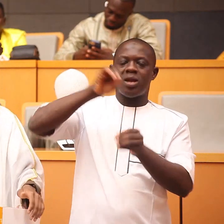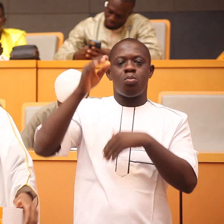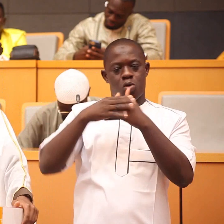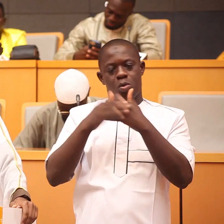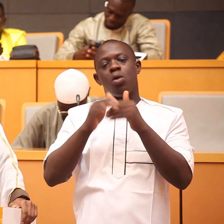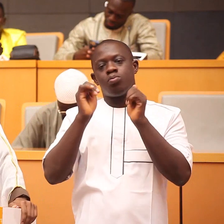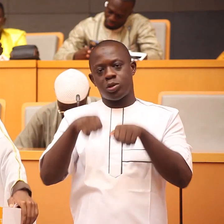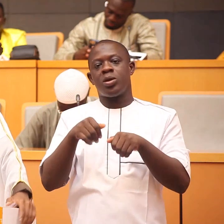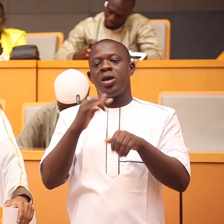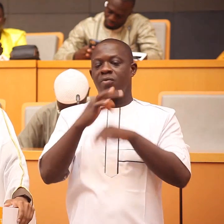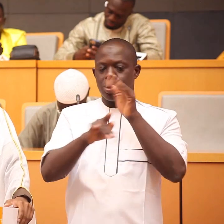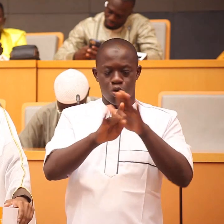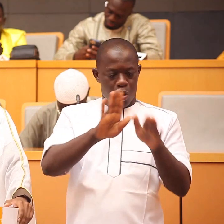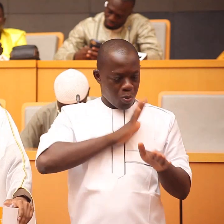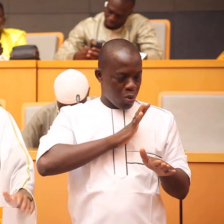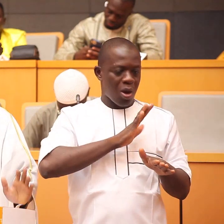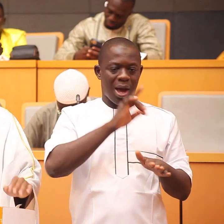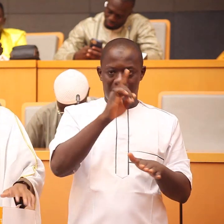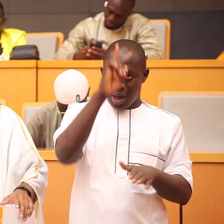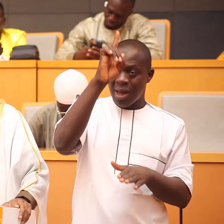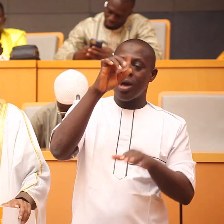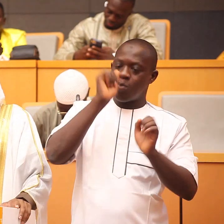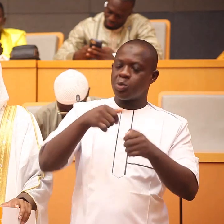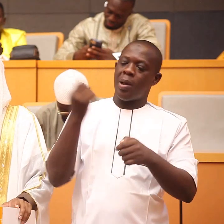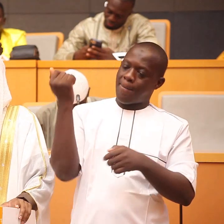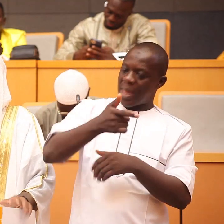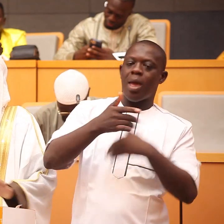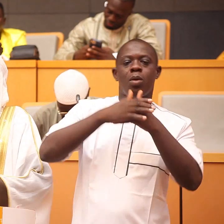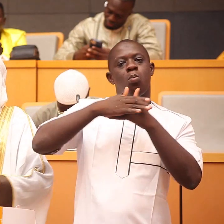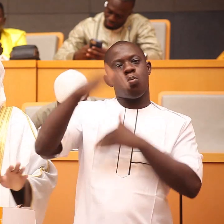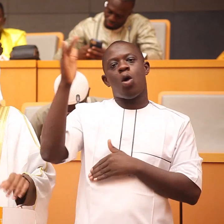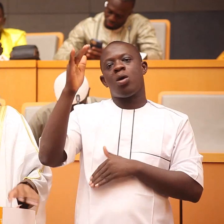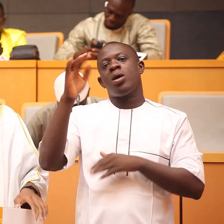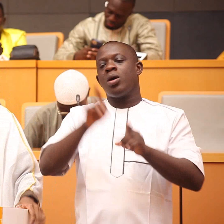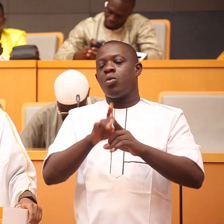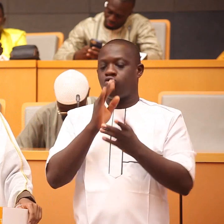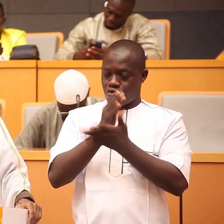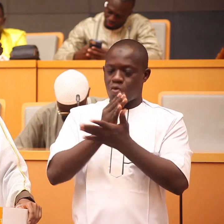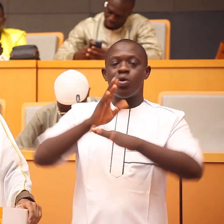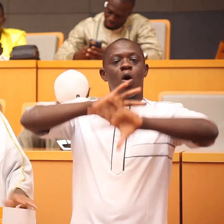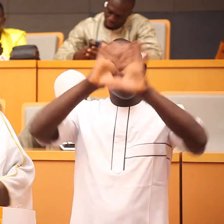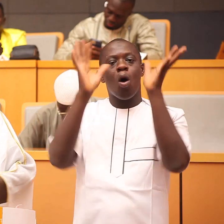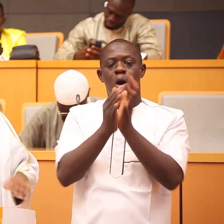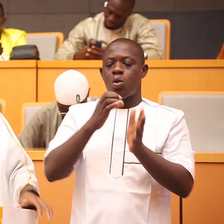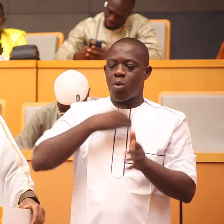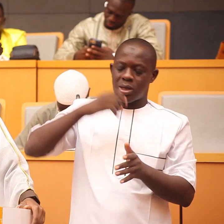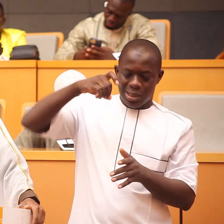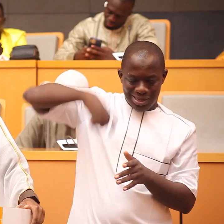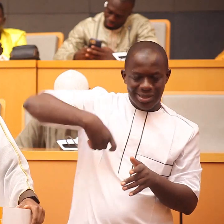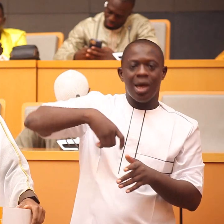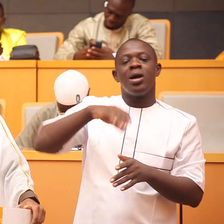my beloved brothers and sisters we all want to be rich and I always say this to brothers and sisters it is very